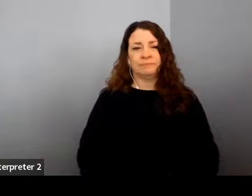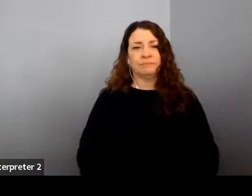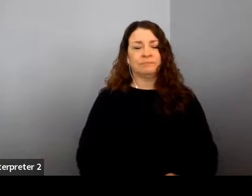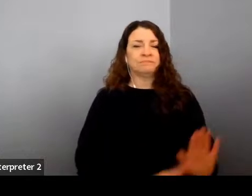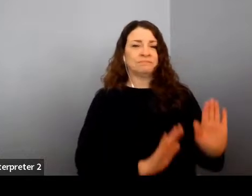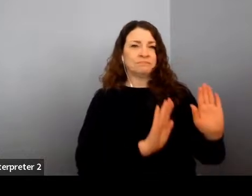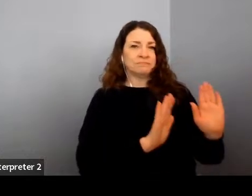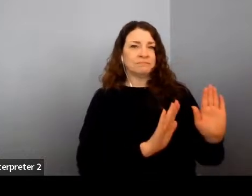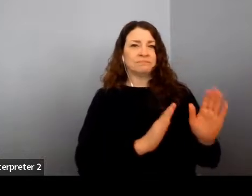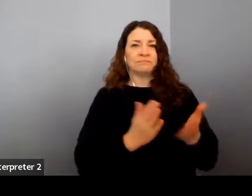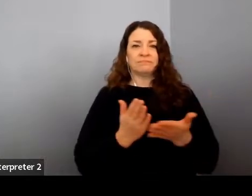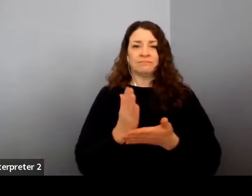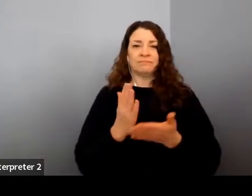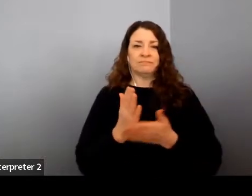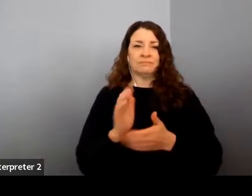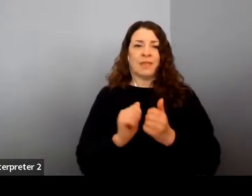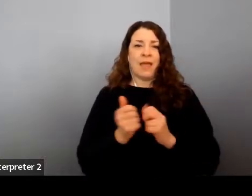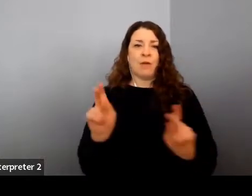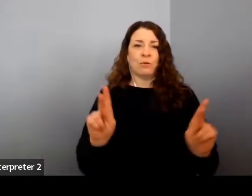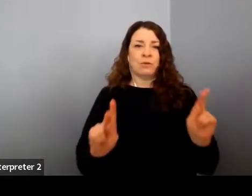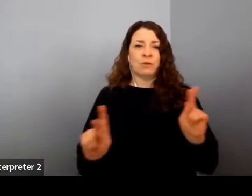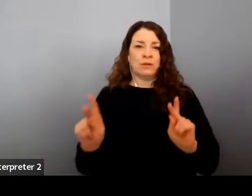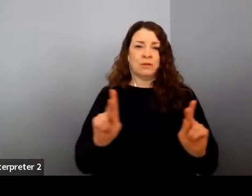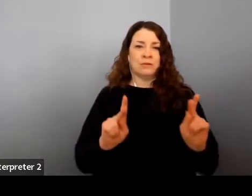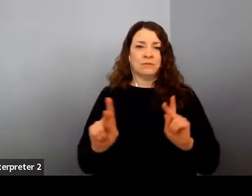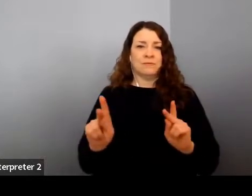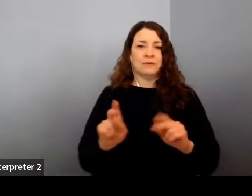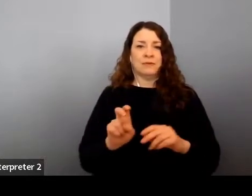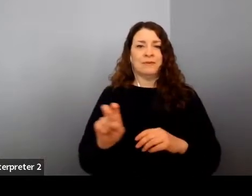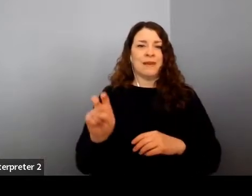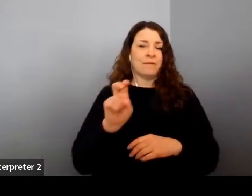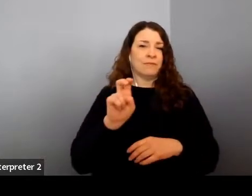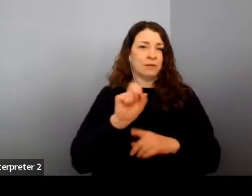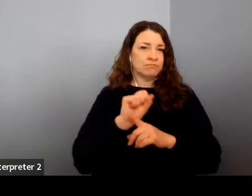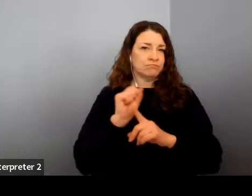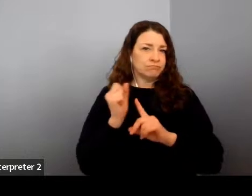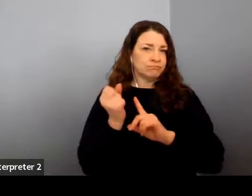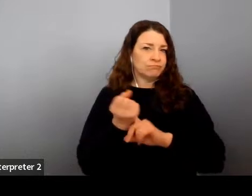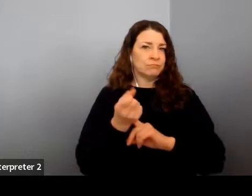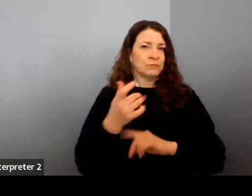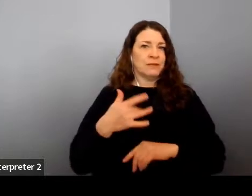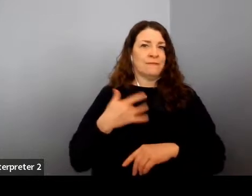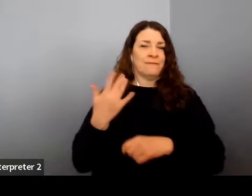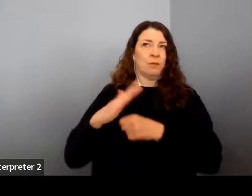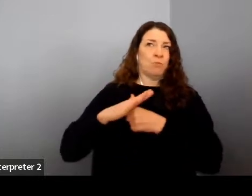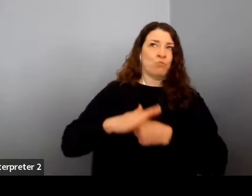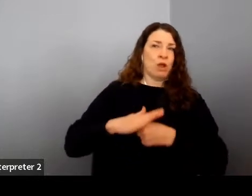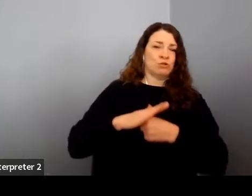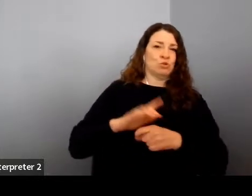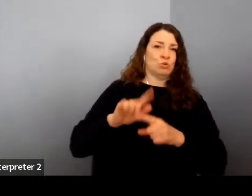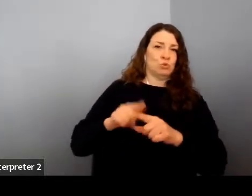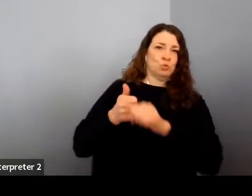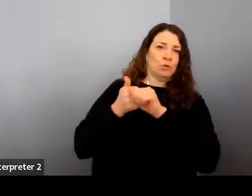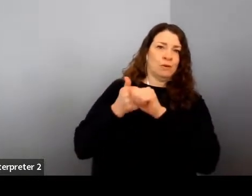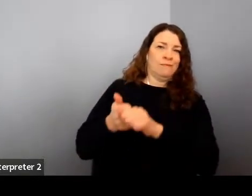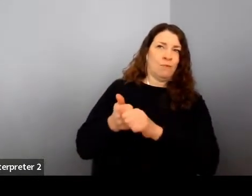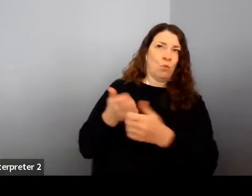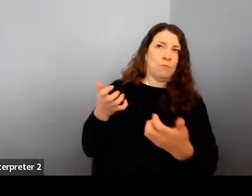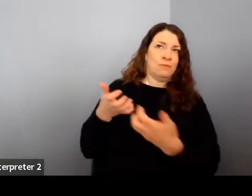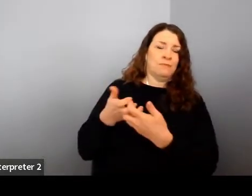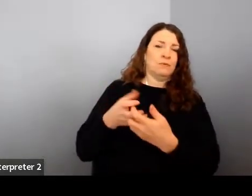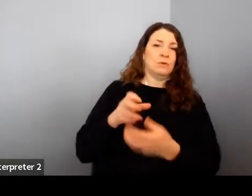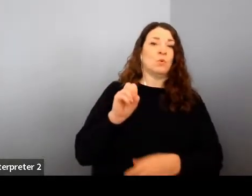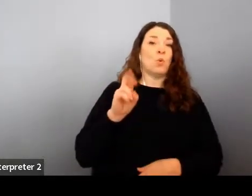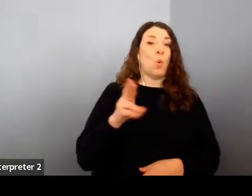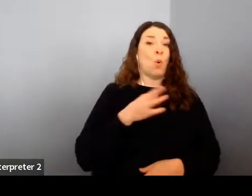All right. So how can individuals navigate situations where they feel pressured to conform or hide aspects of their